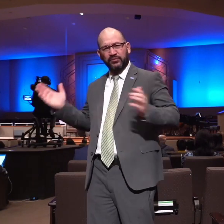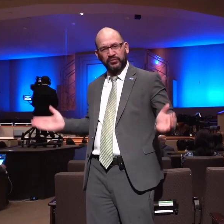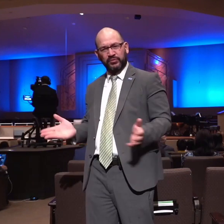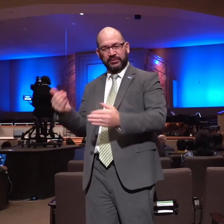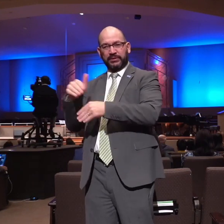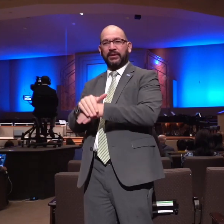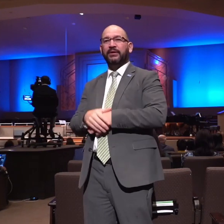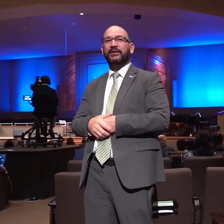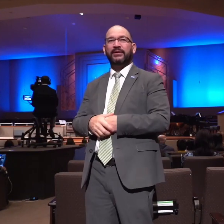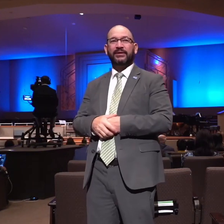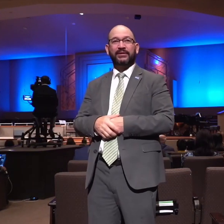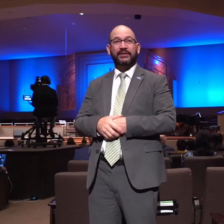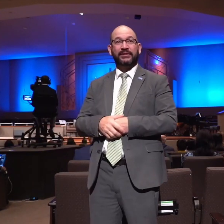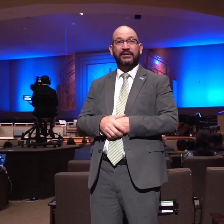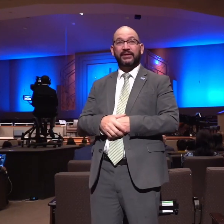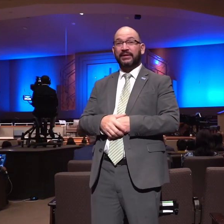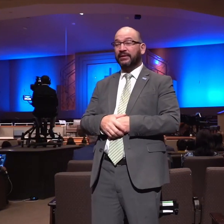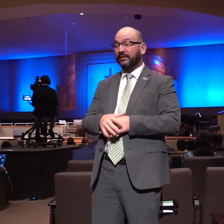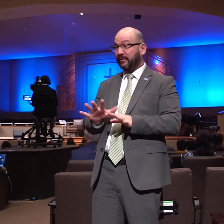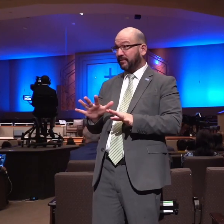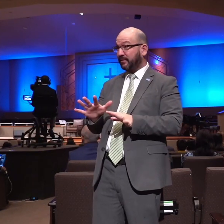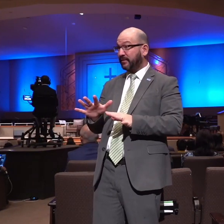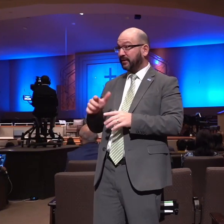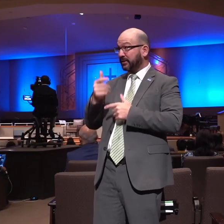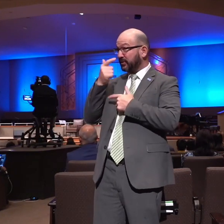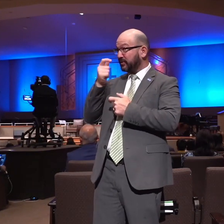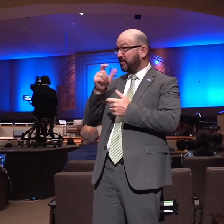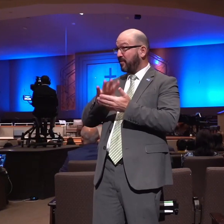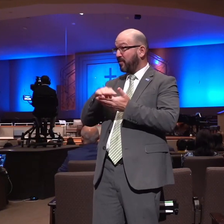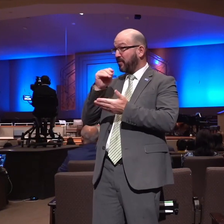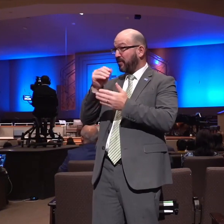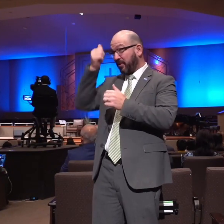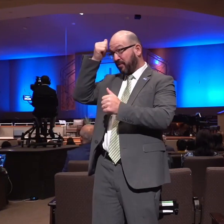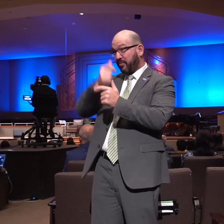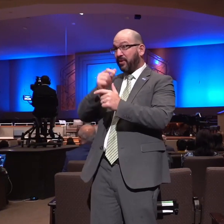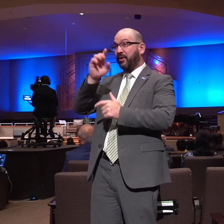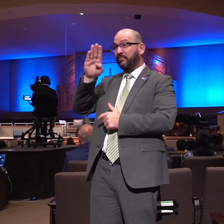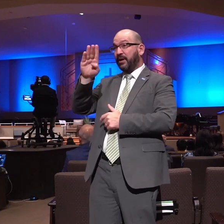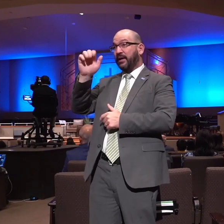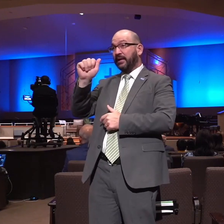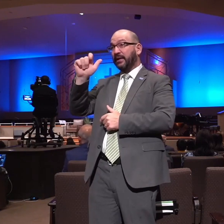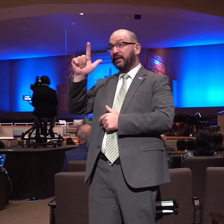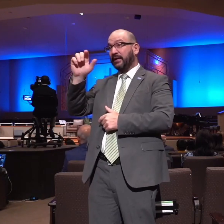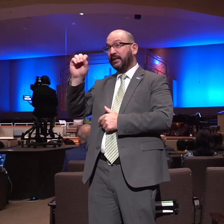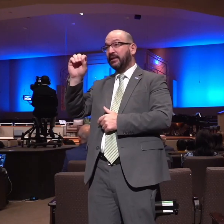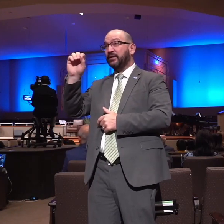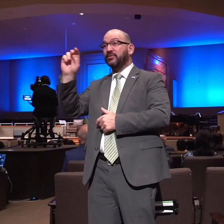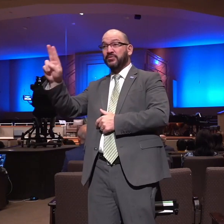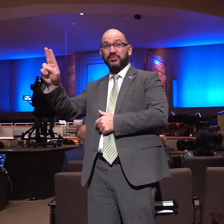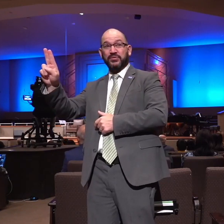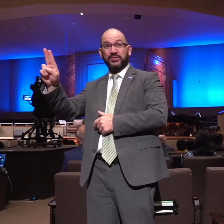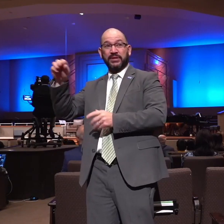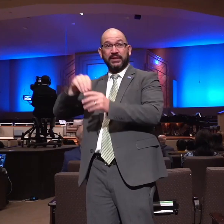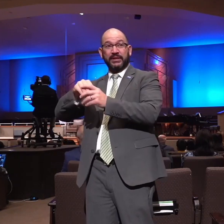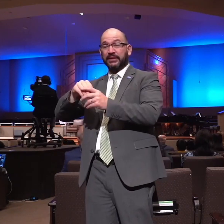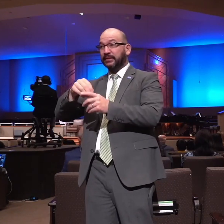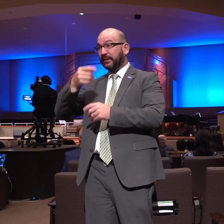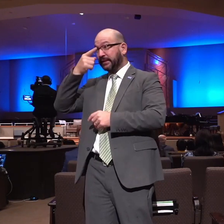was interested to learn however when brother Ballou was talking about his church over there in Thailand he mentioned